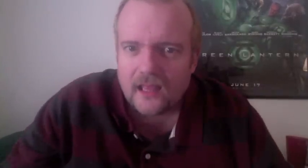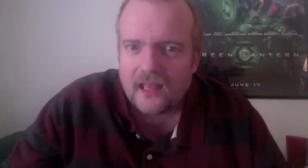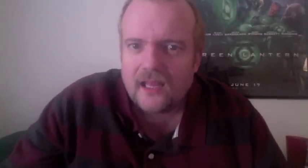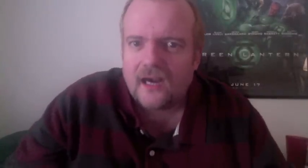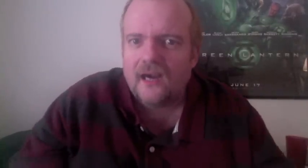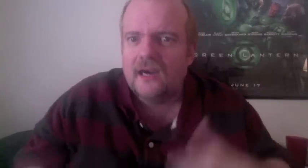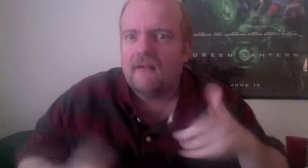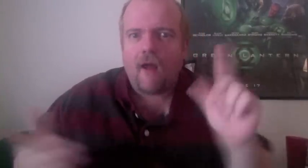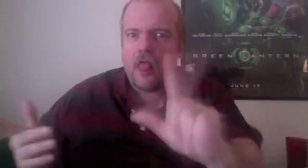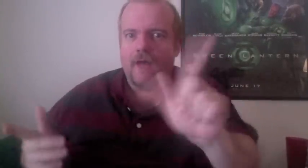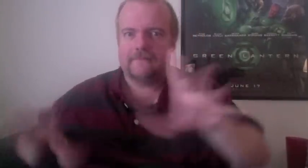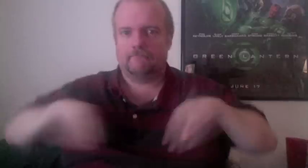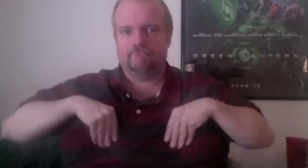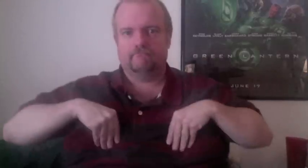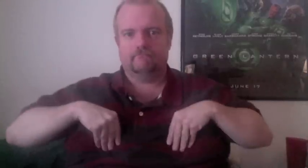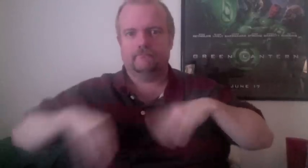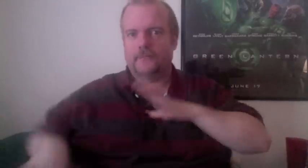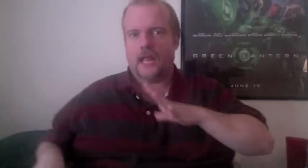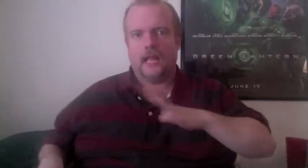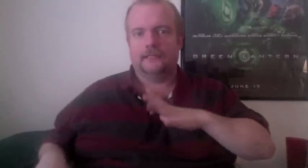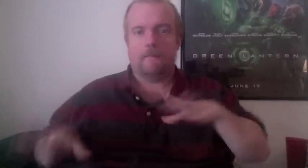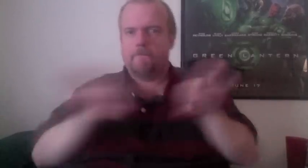I don't know if it wants to harm us.